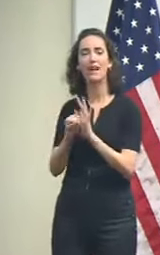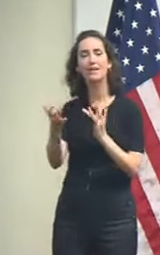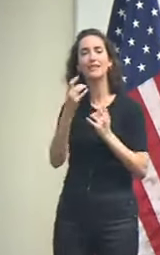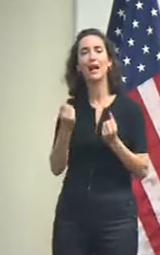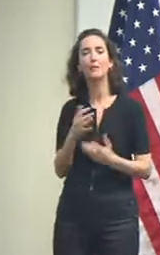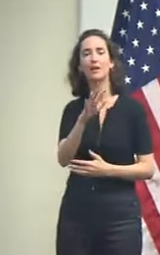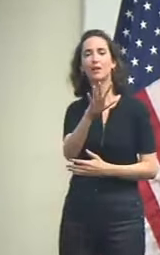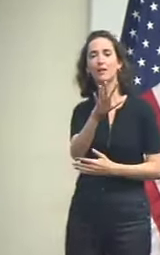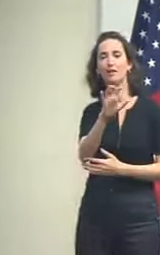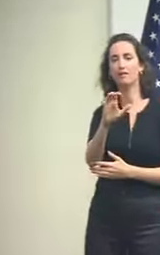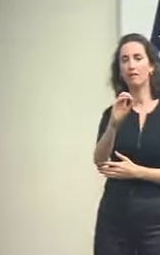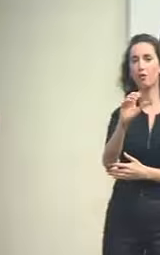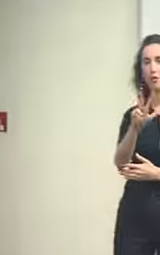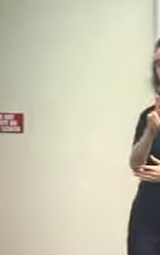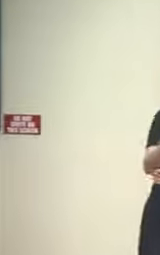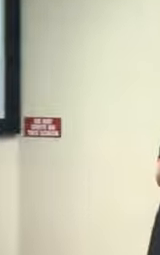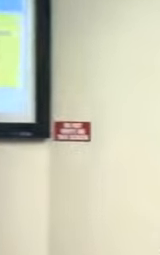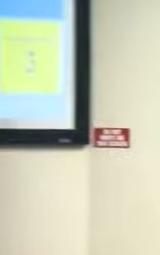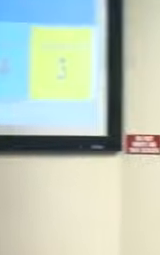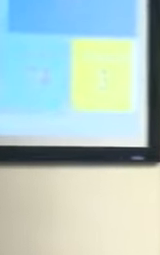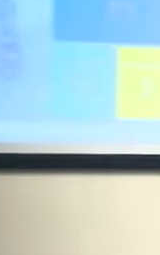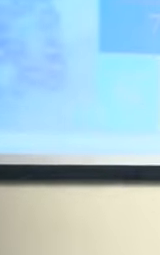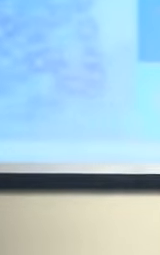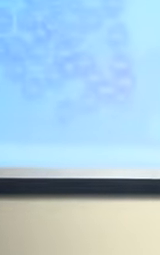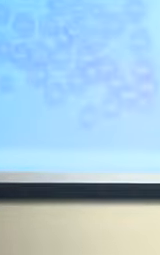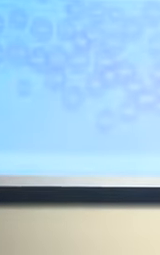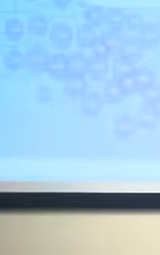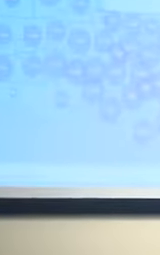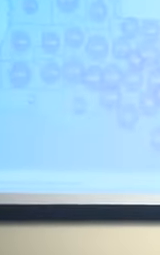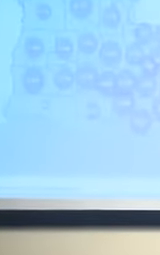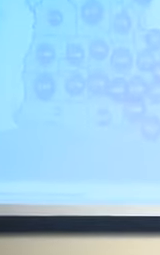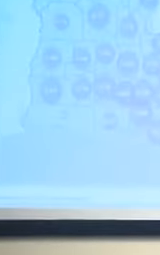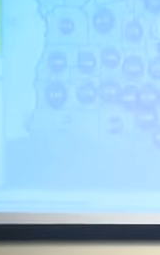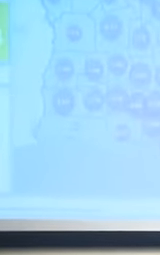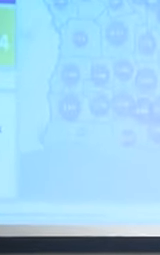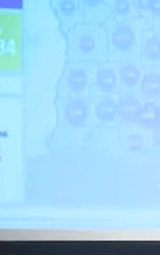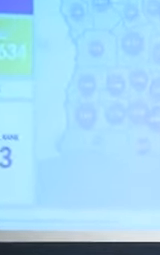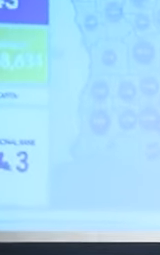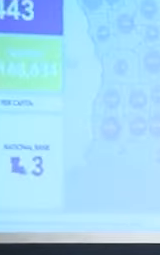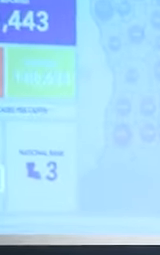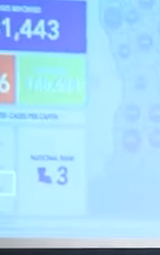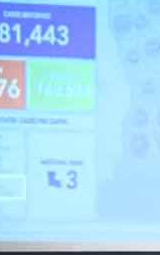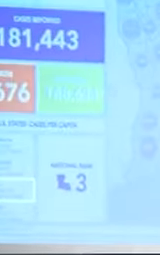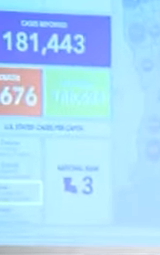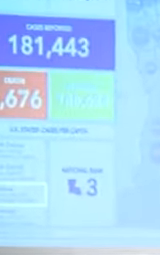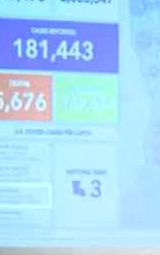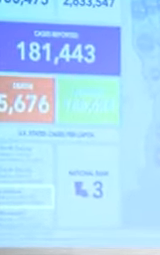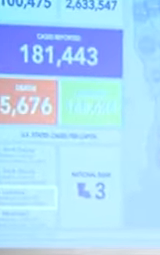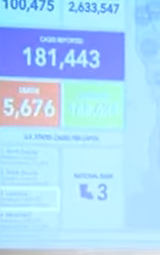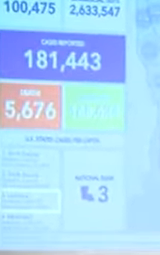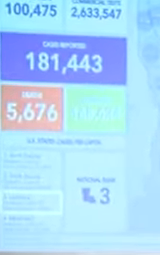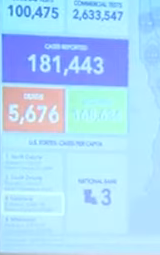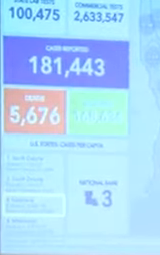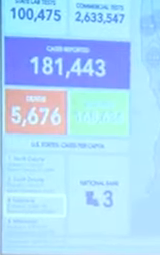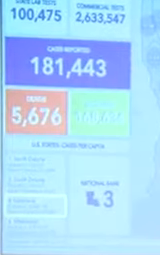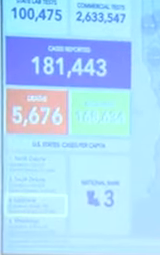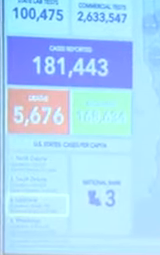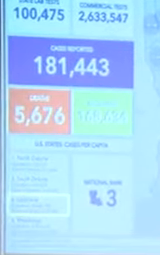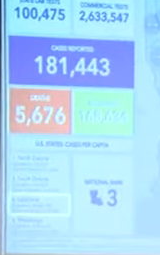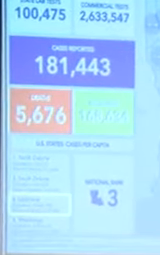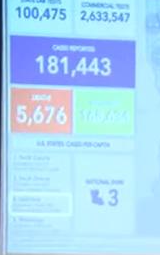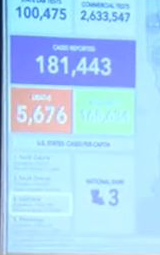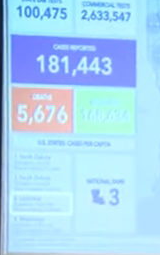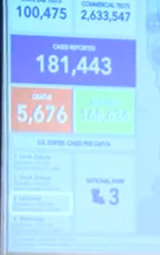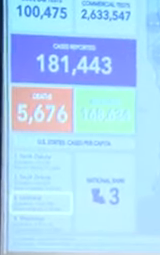14,478 new tests. Unfortunately, we're also reporting an additional 10